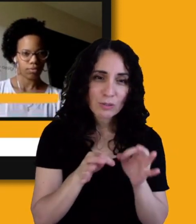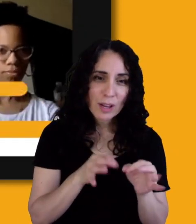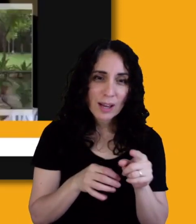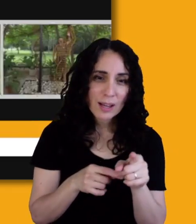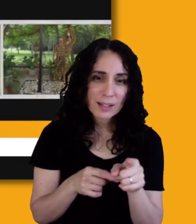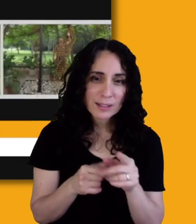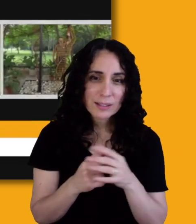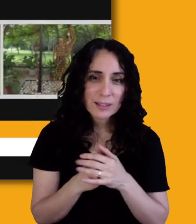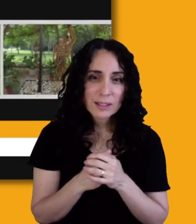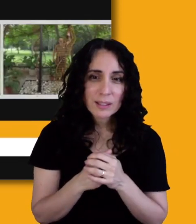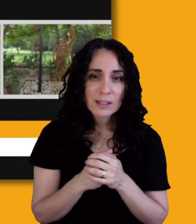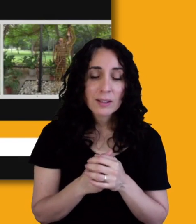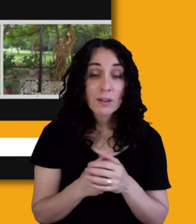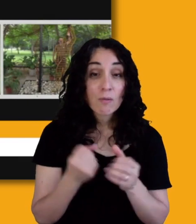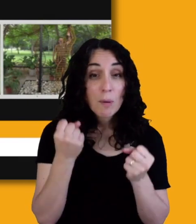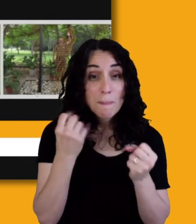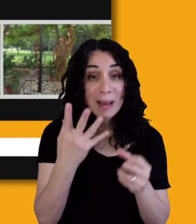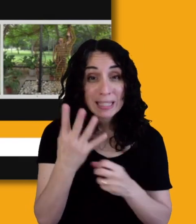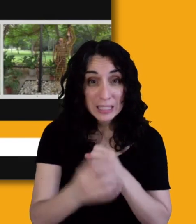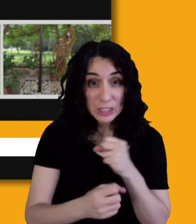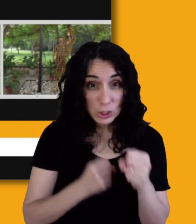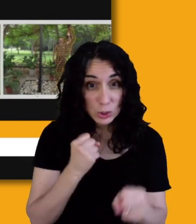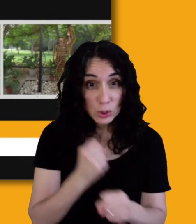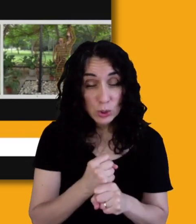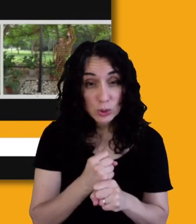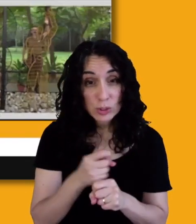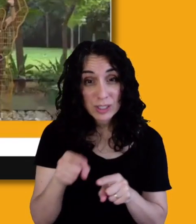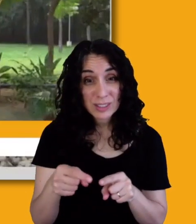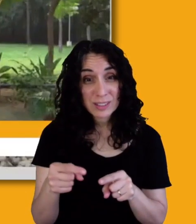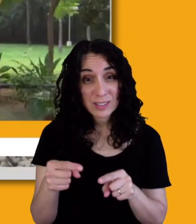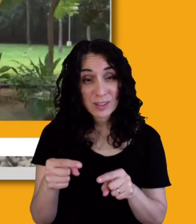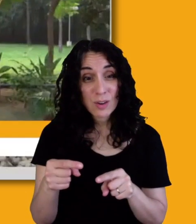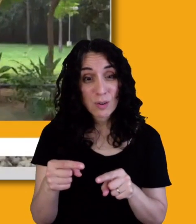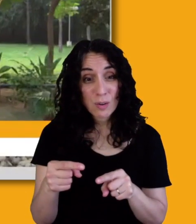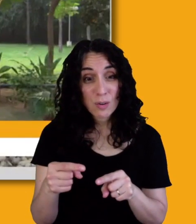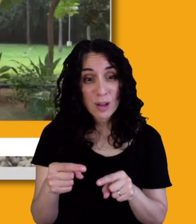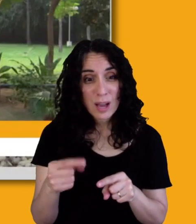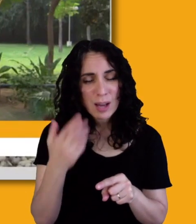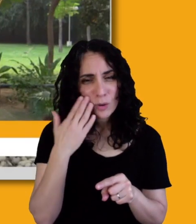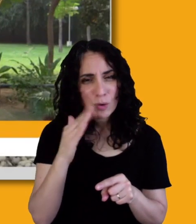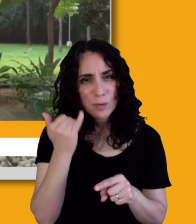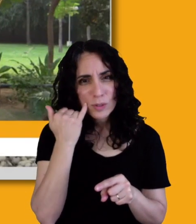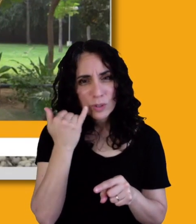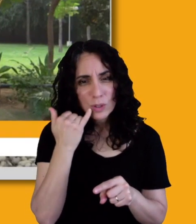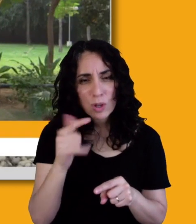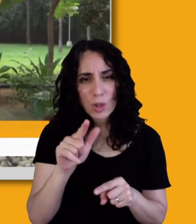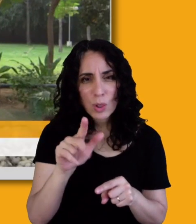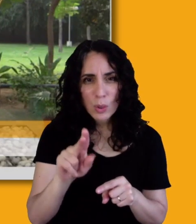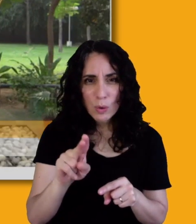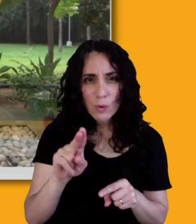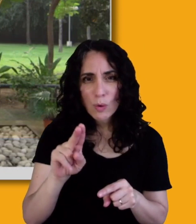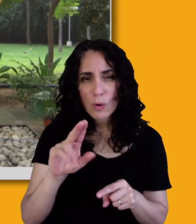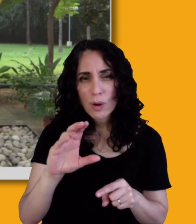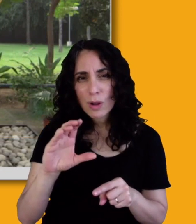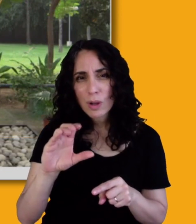that for many, many years, and this goes back to, if anybody knows, Le Corbusier, was an early 20th century